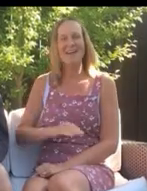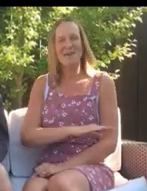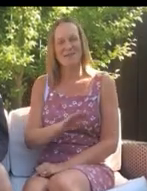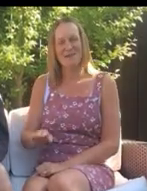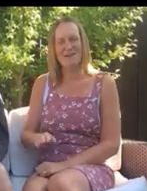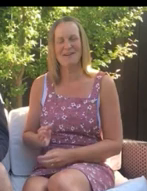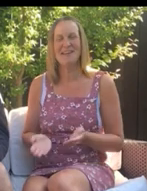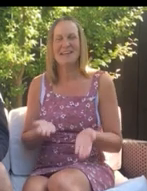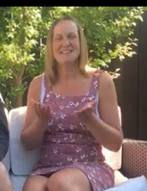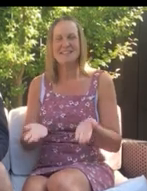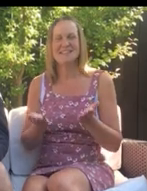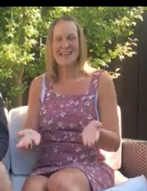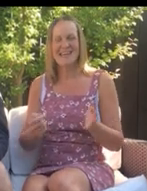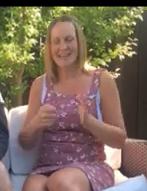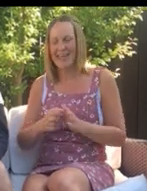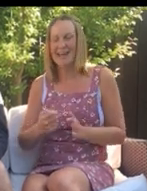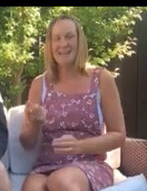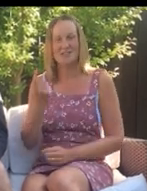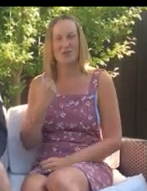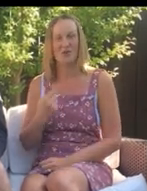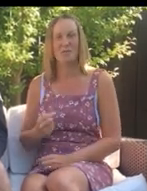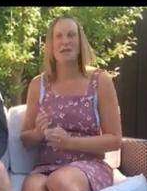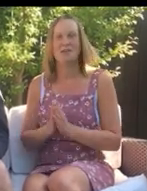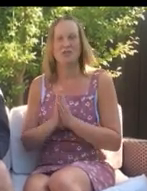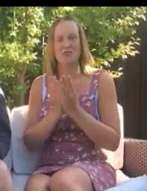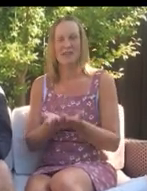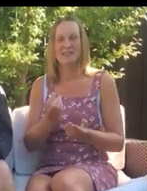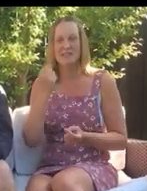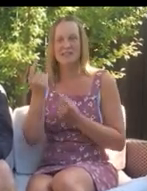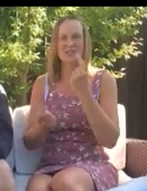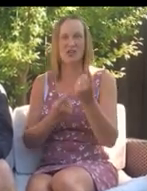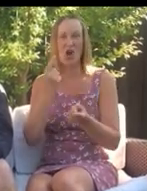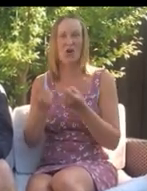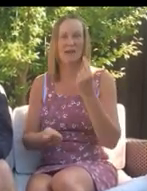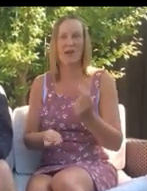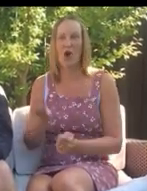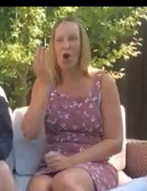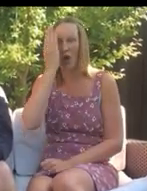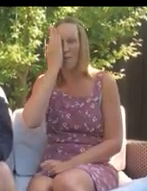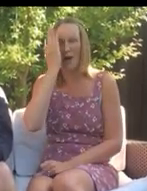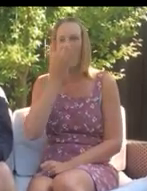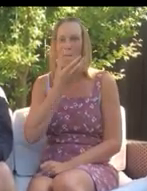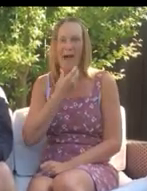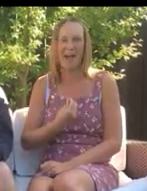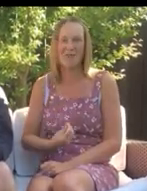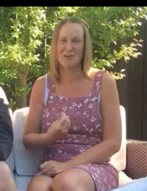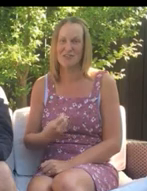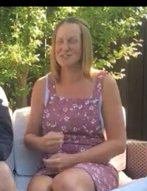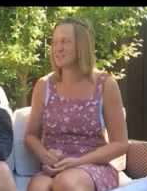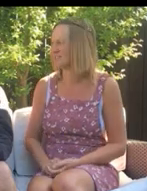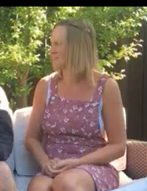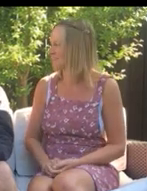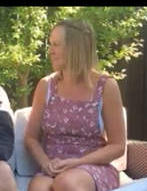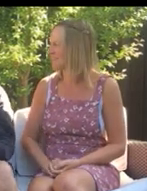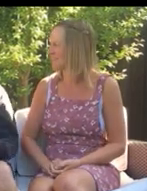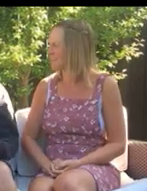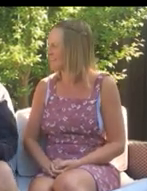Hello everyone. Today Kenny has come to read his story all about pirates.